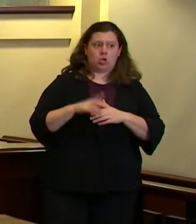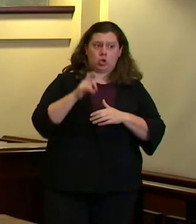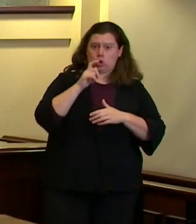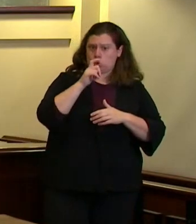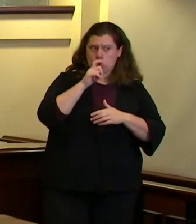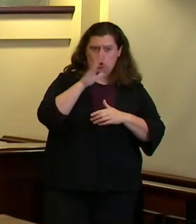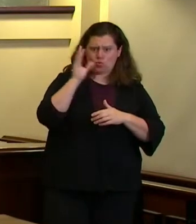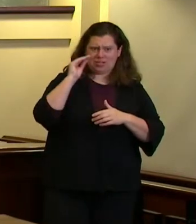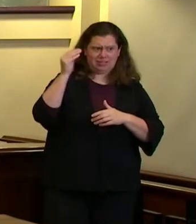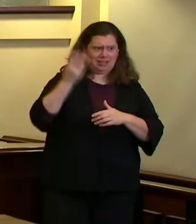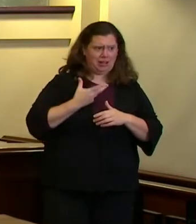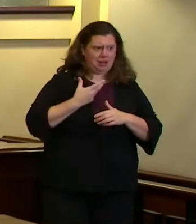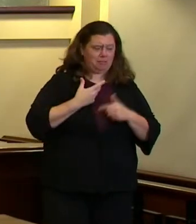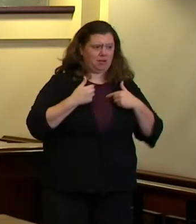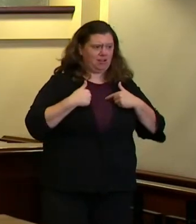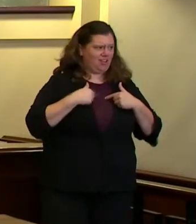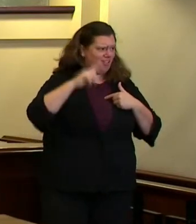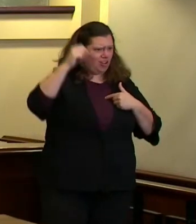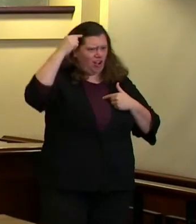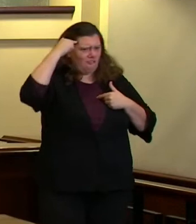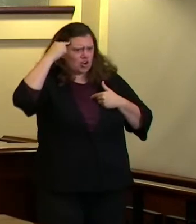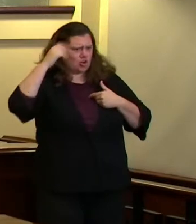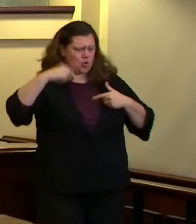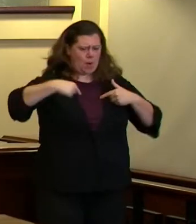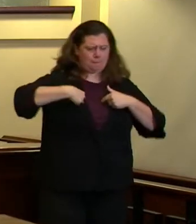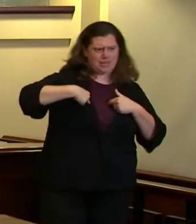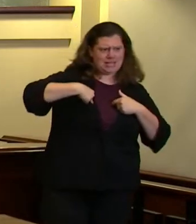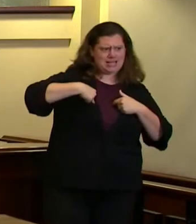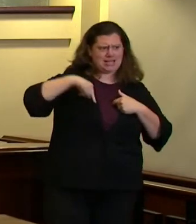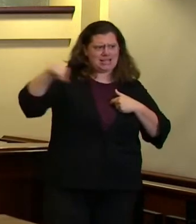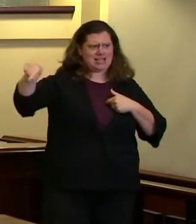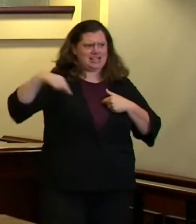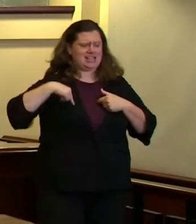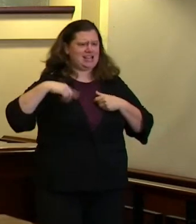governor's office or jointly we we haven't really discussed that yet